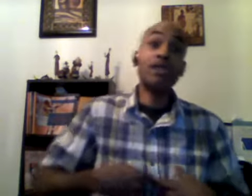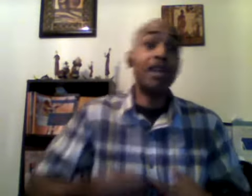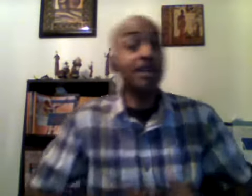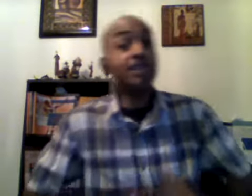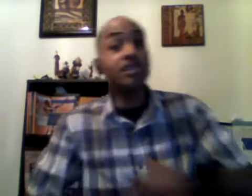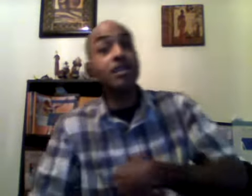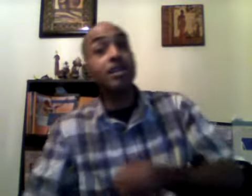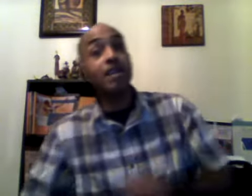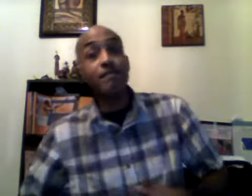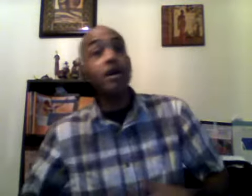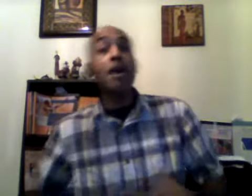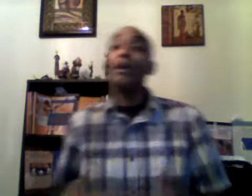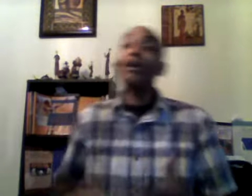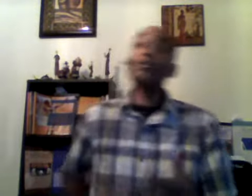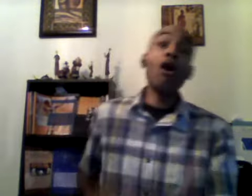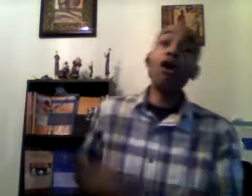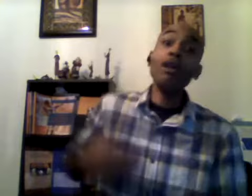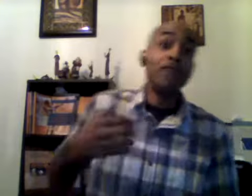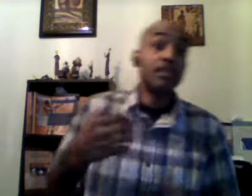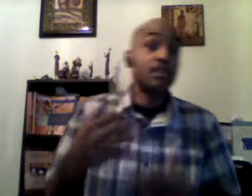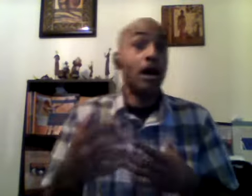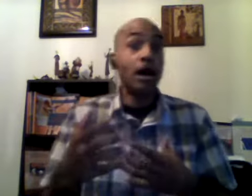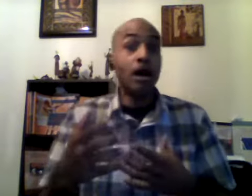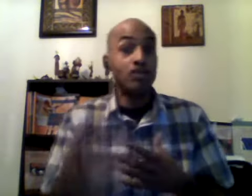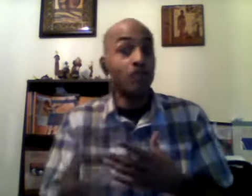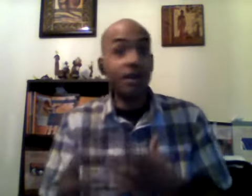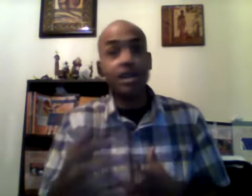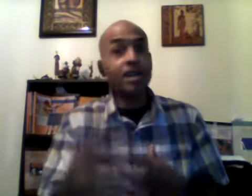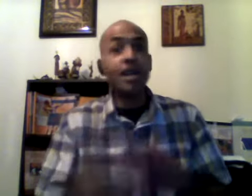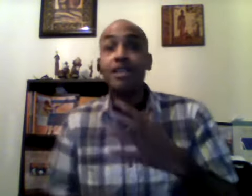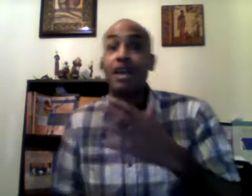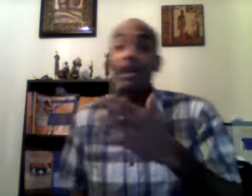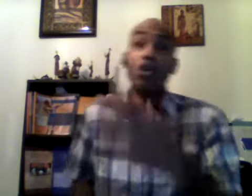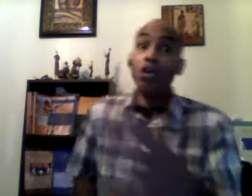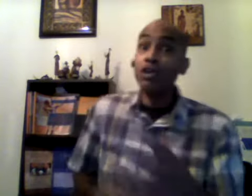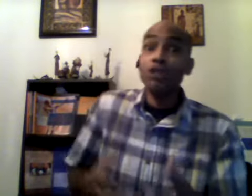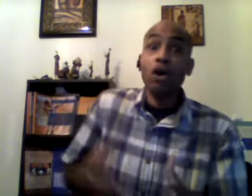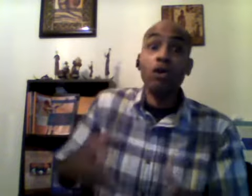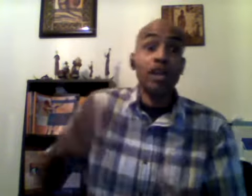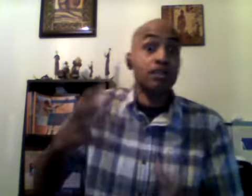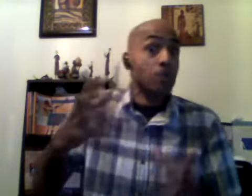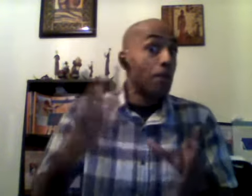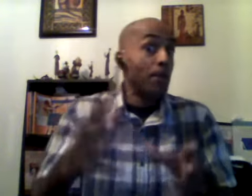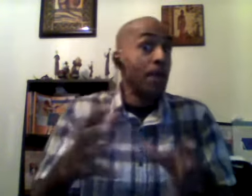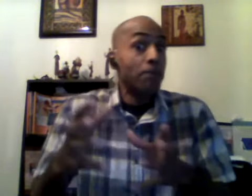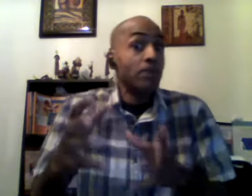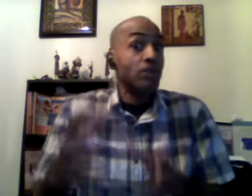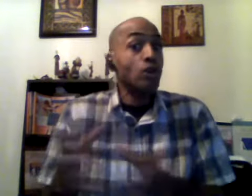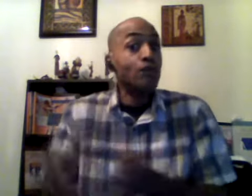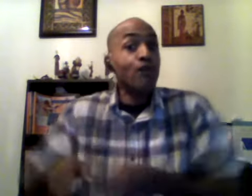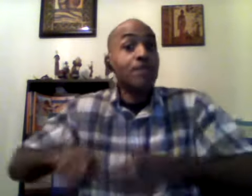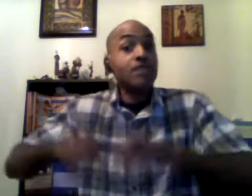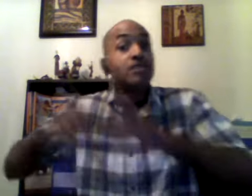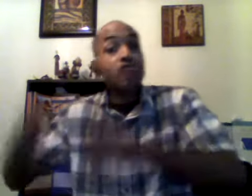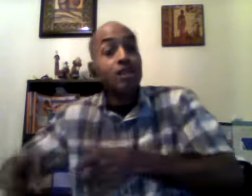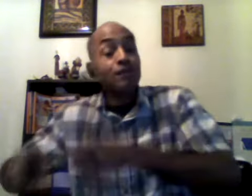kidneys and your liver because all of this uh adrenaline that and cortisol that's being produced from this stressful